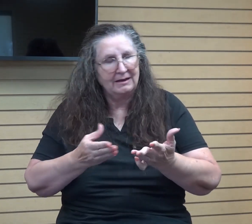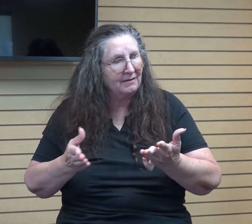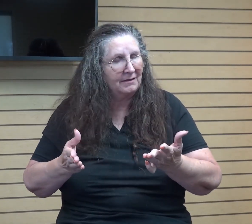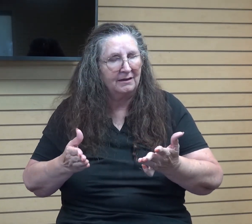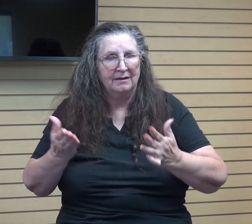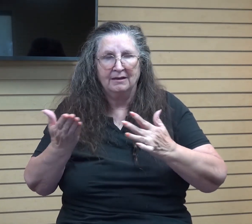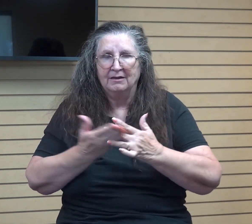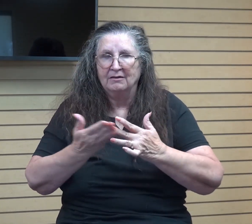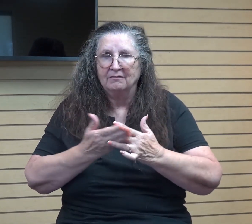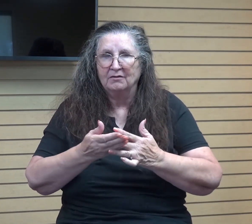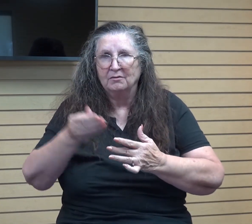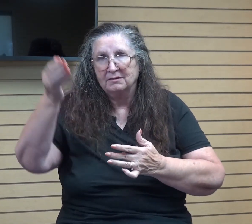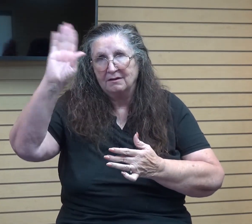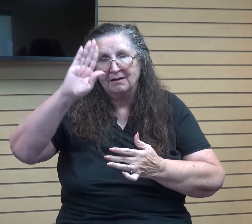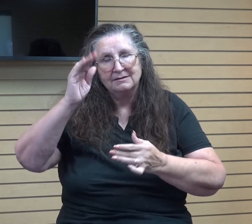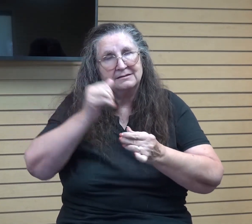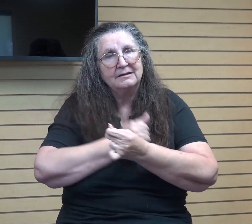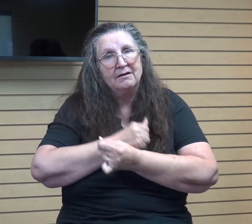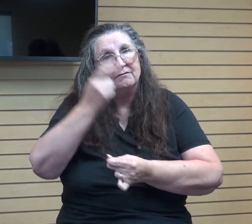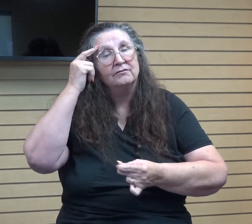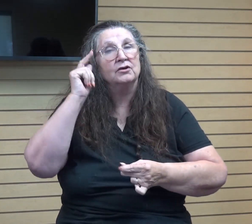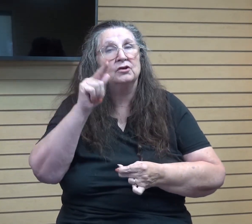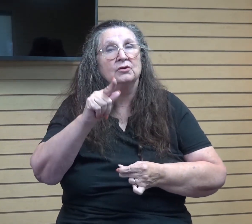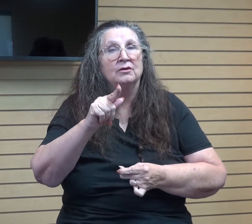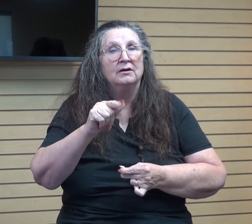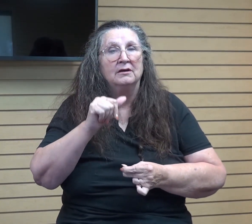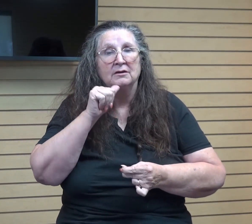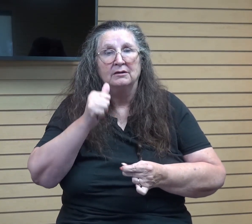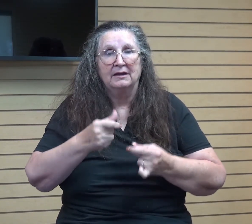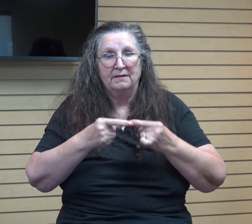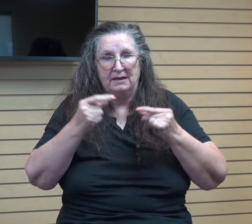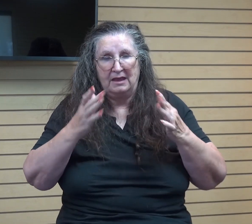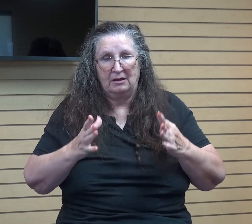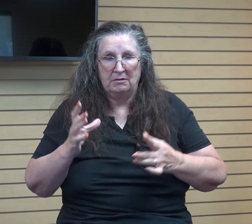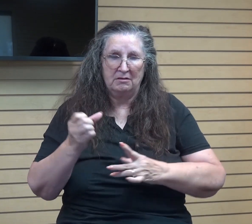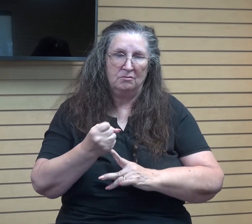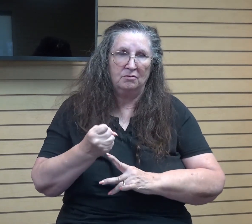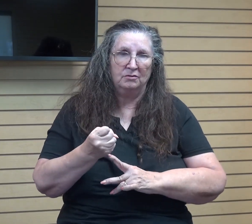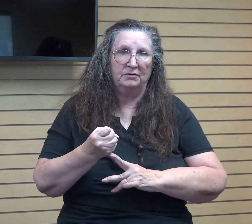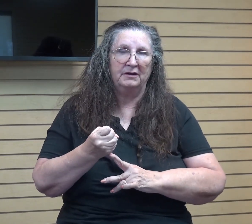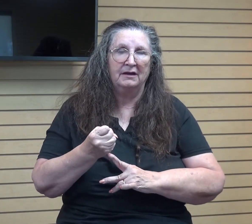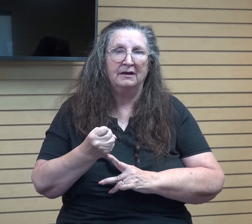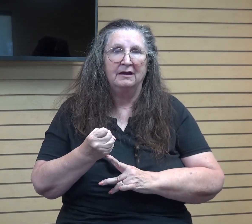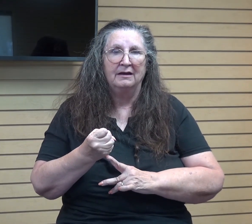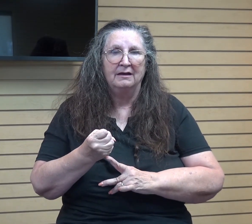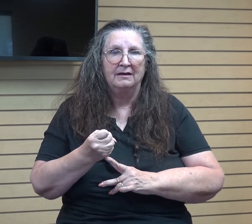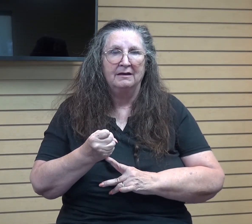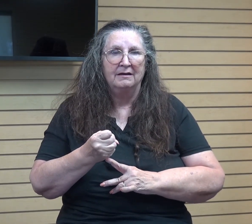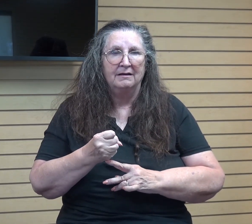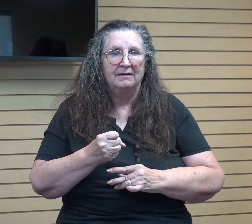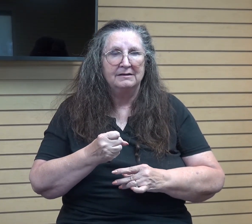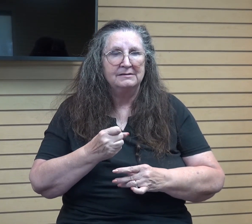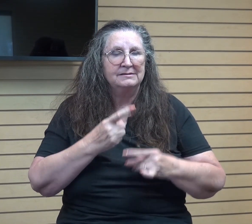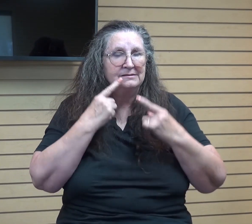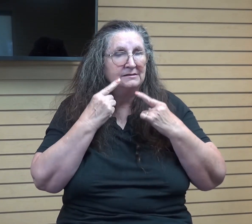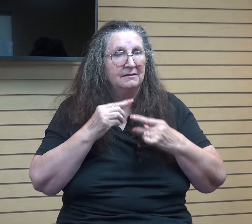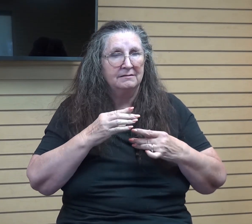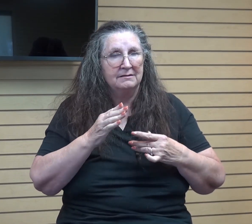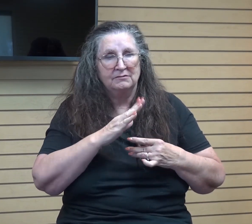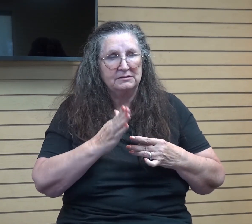of God's love for you. And don't let the enemy take hold of unconfessed sin or something you're holding